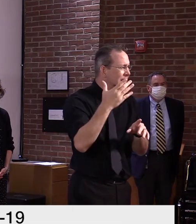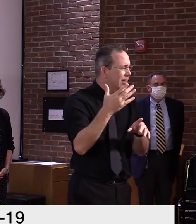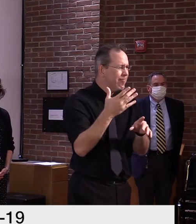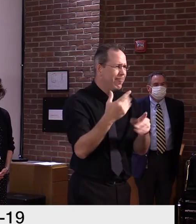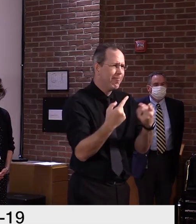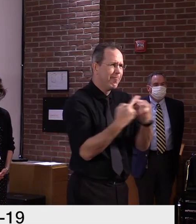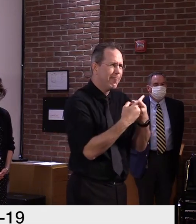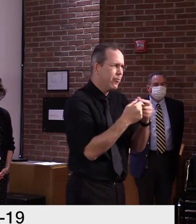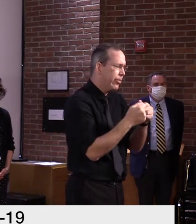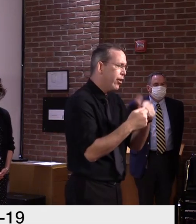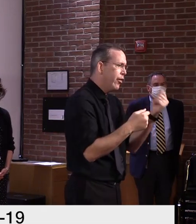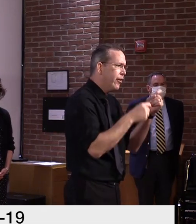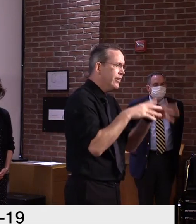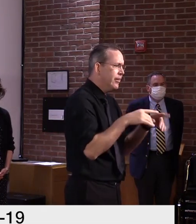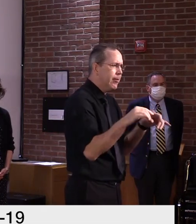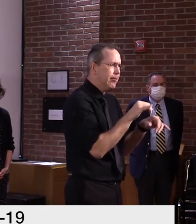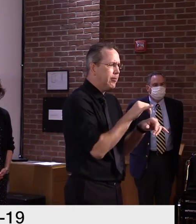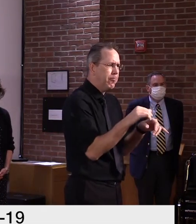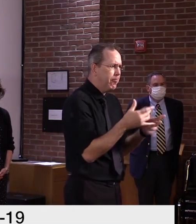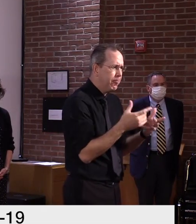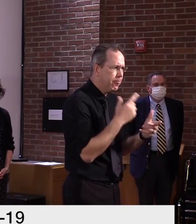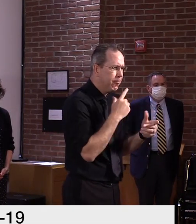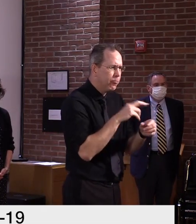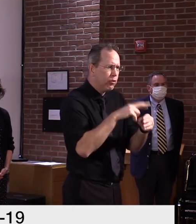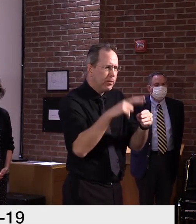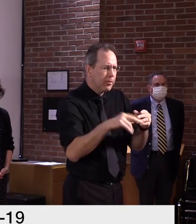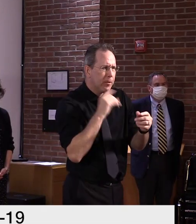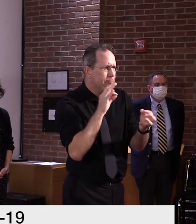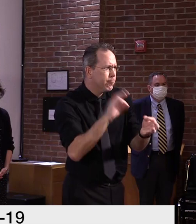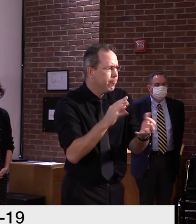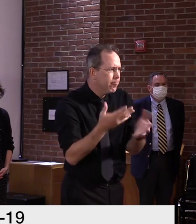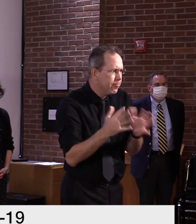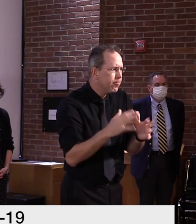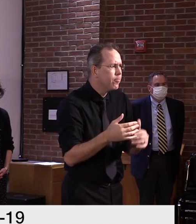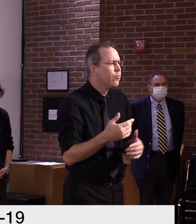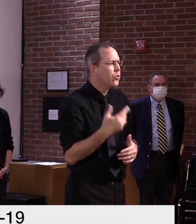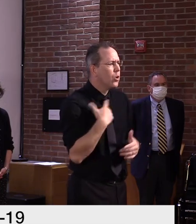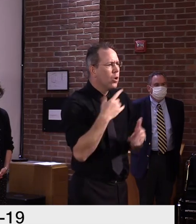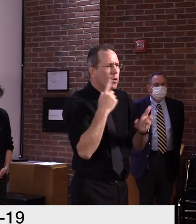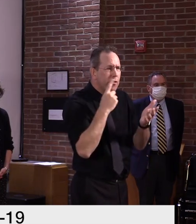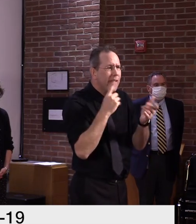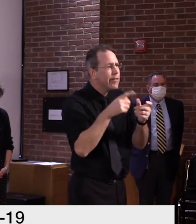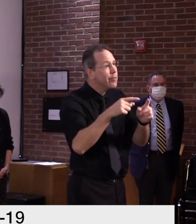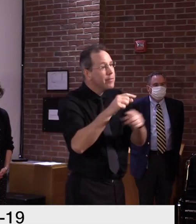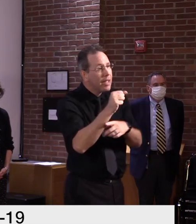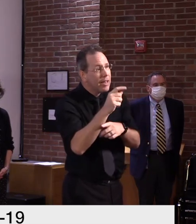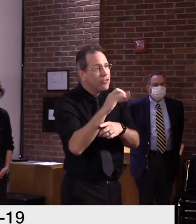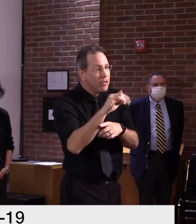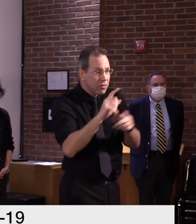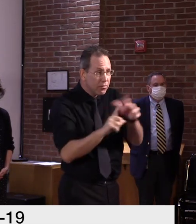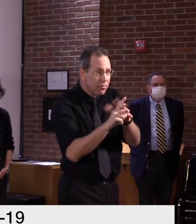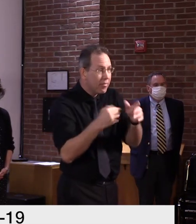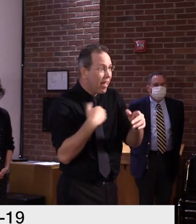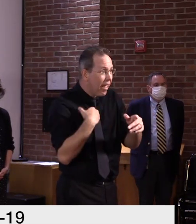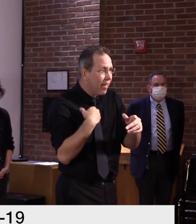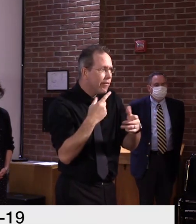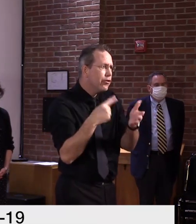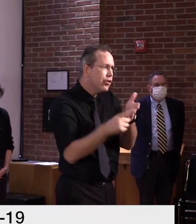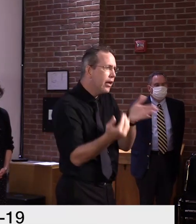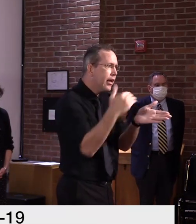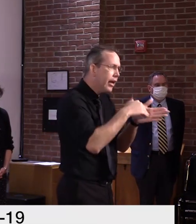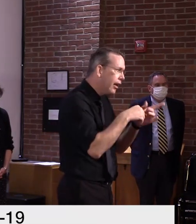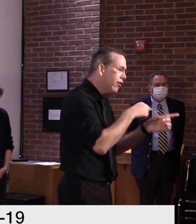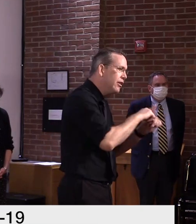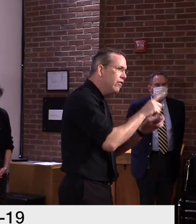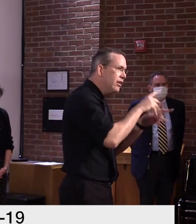so we have a more accurate picture of current infection in patients. Please remember, if you're concerned that you may have been